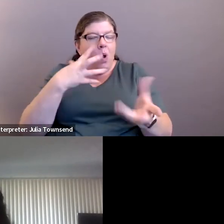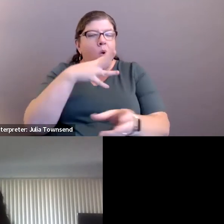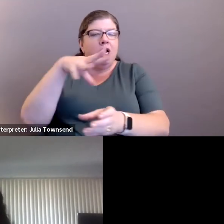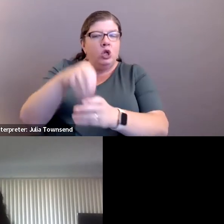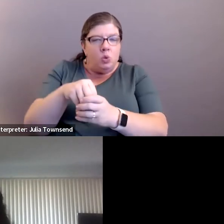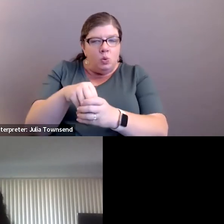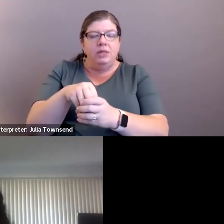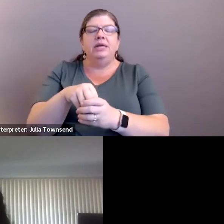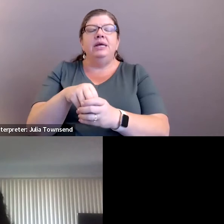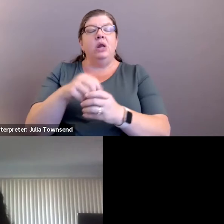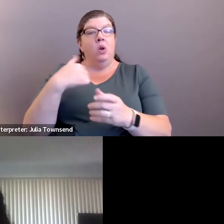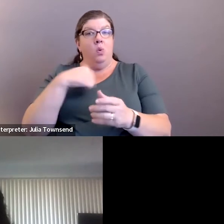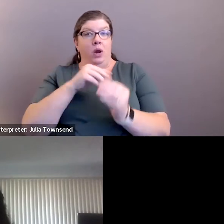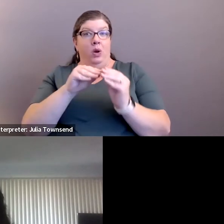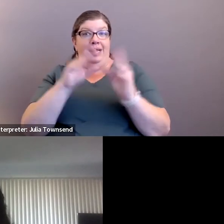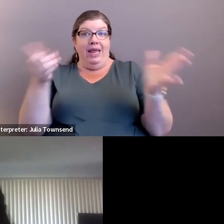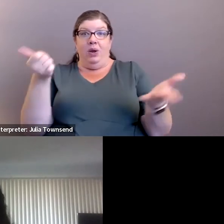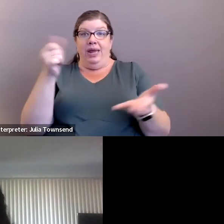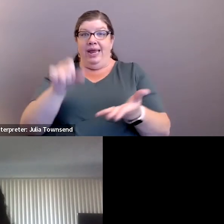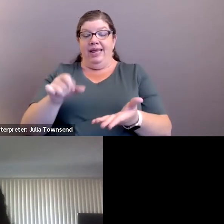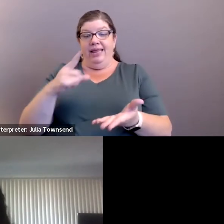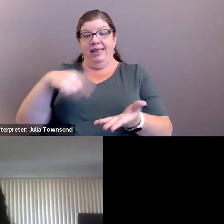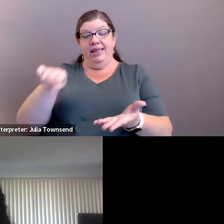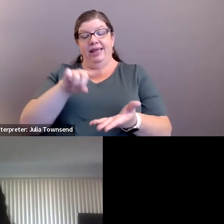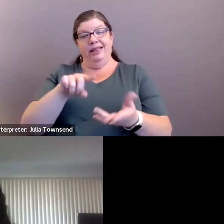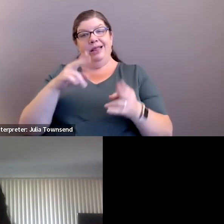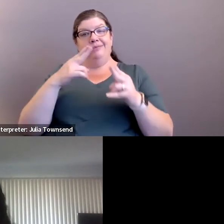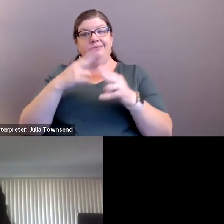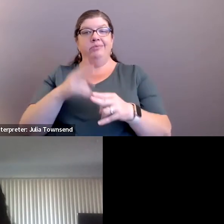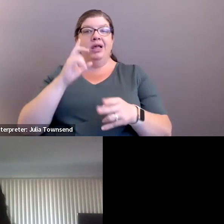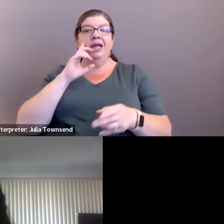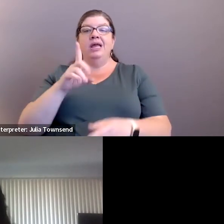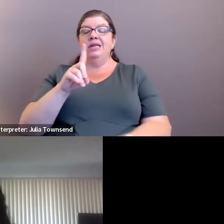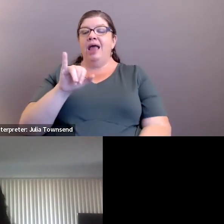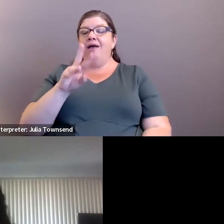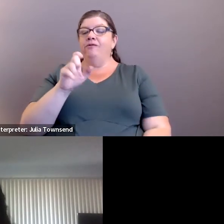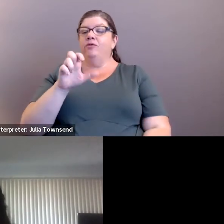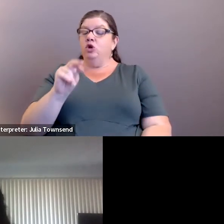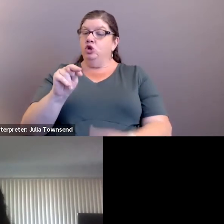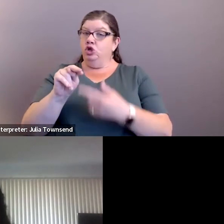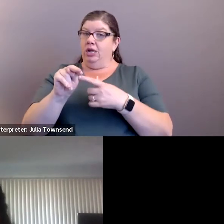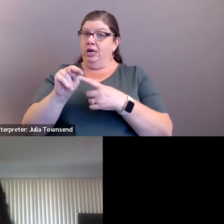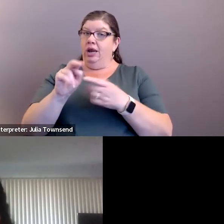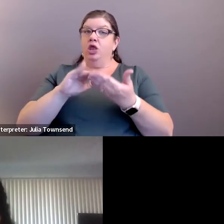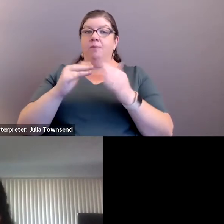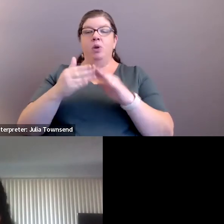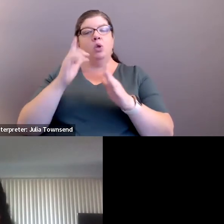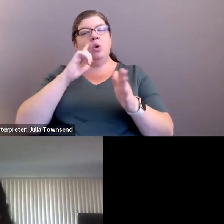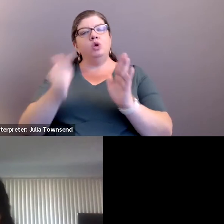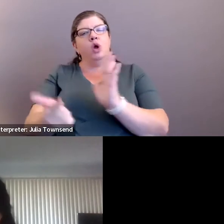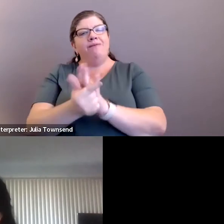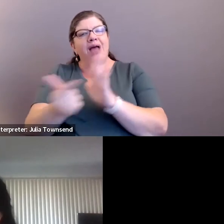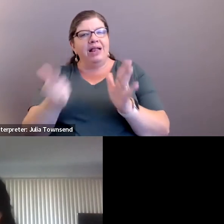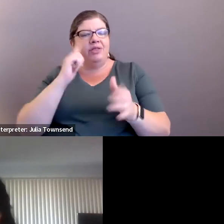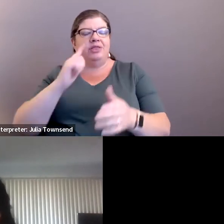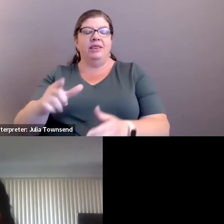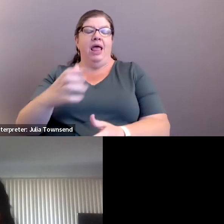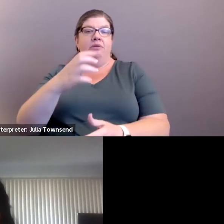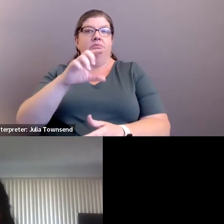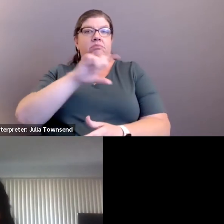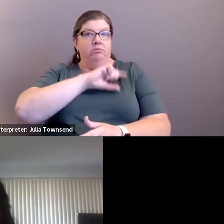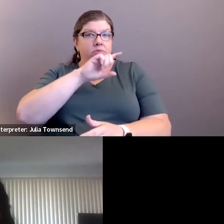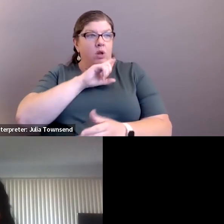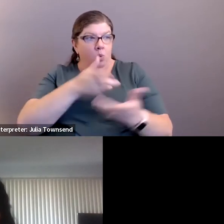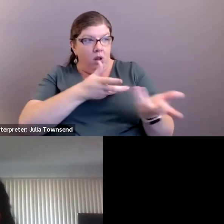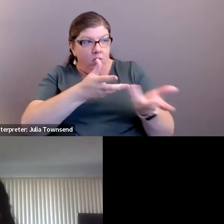included in this. We were clear that anything that qualifies for a diversion in the community, those are violations that law enforcement come across